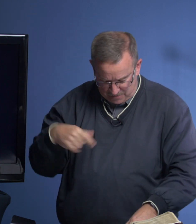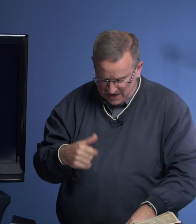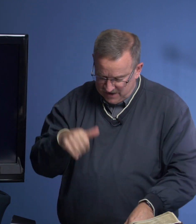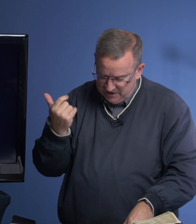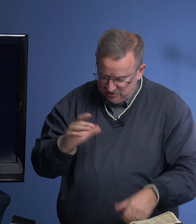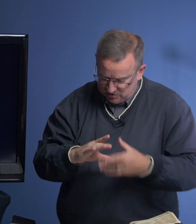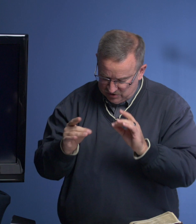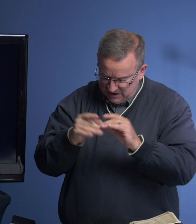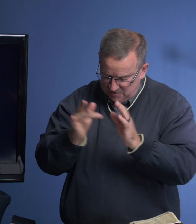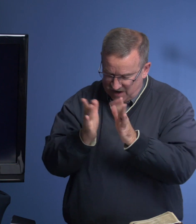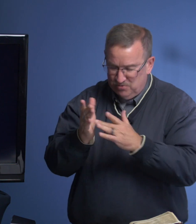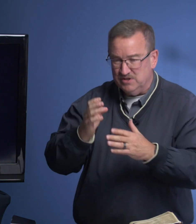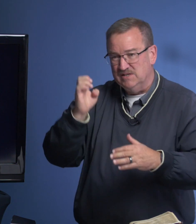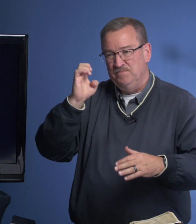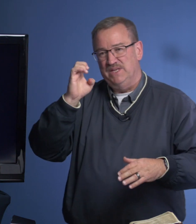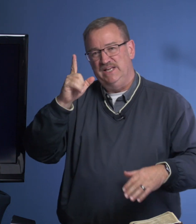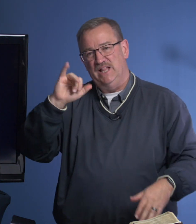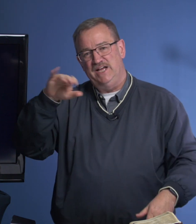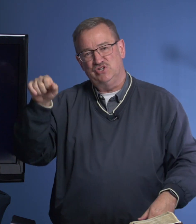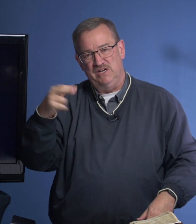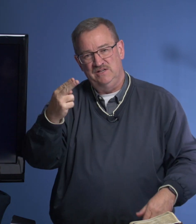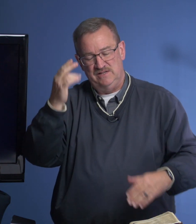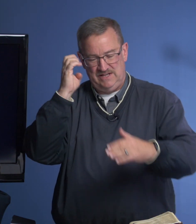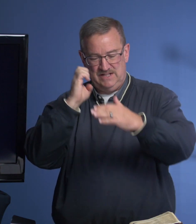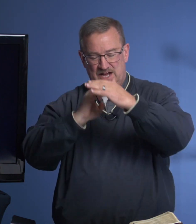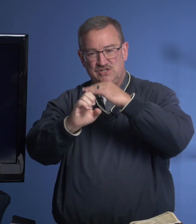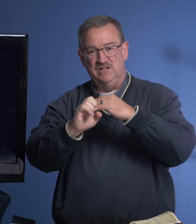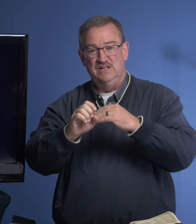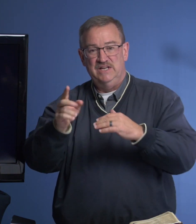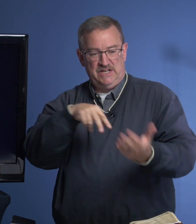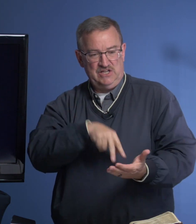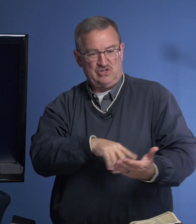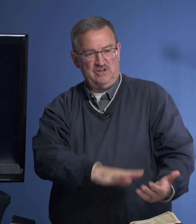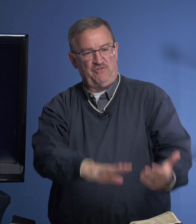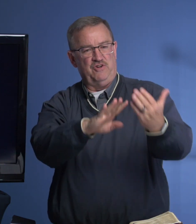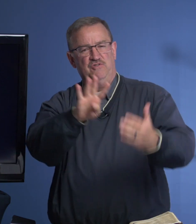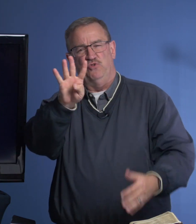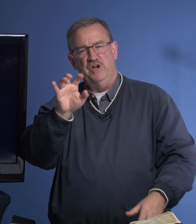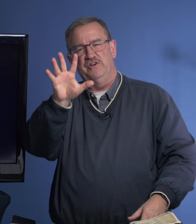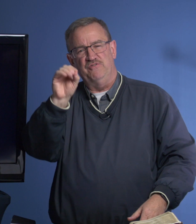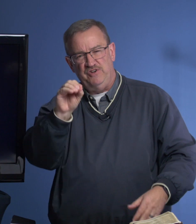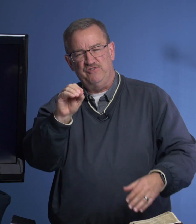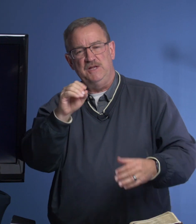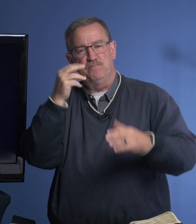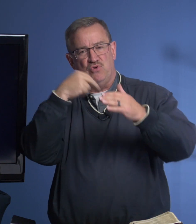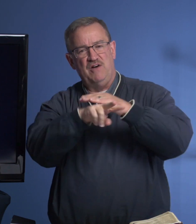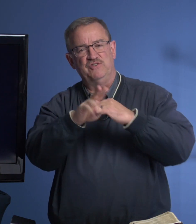about another story in the Bible was Elijah, Elijah, he stood in front of 450 prophets